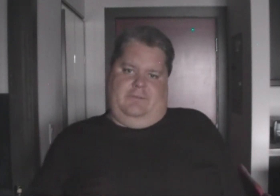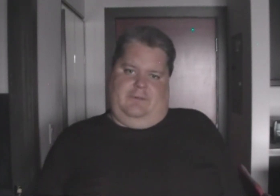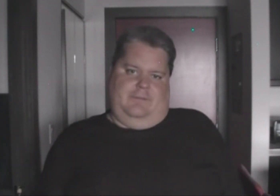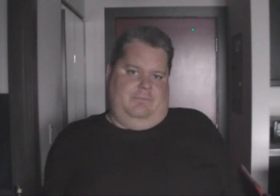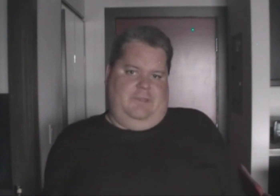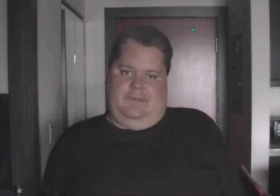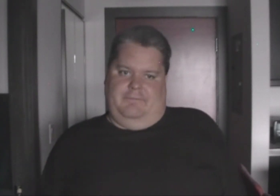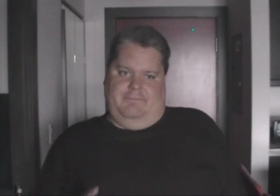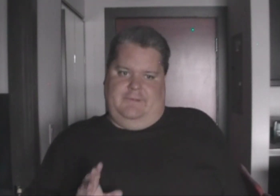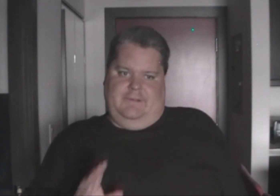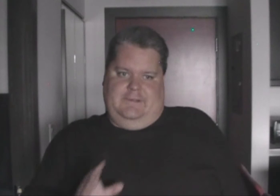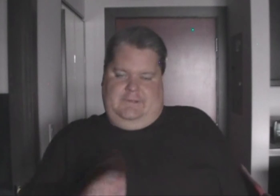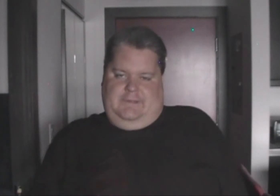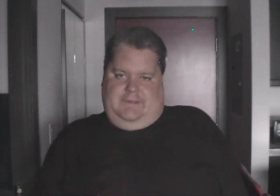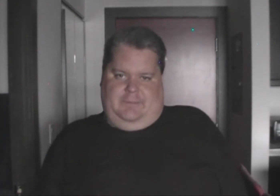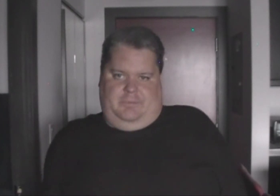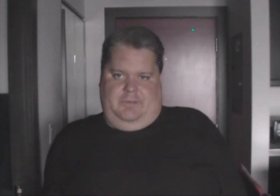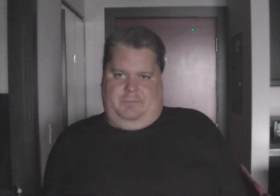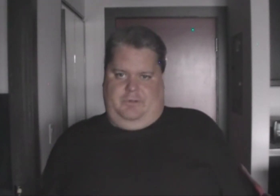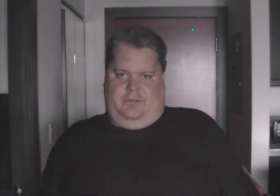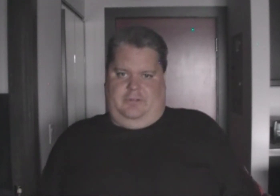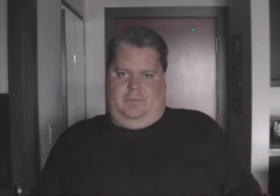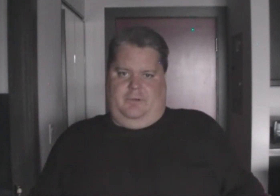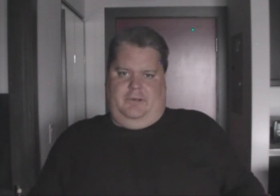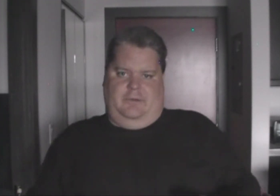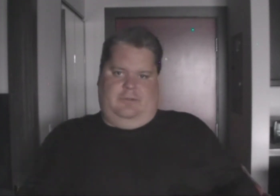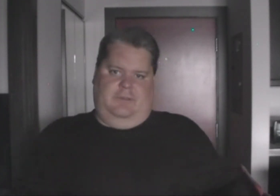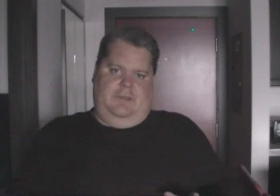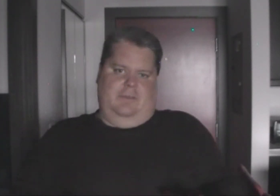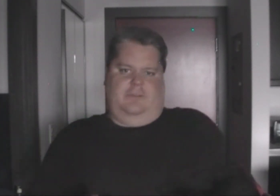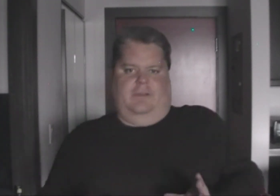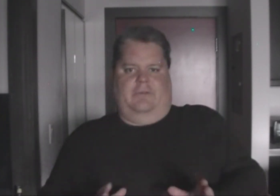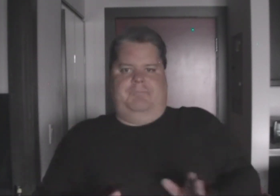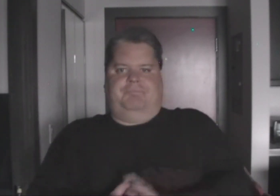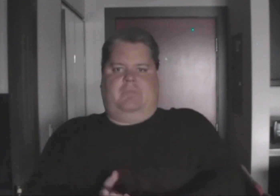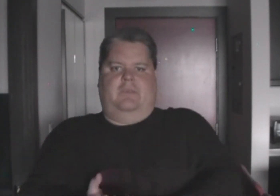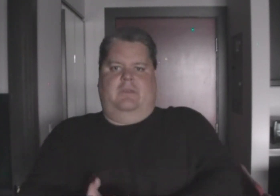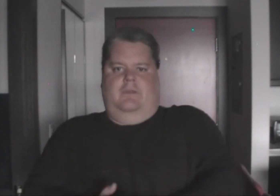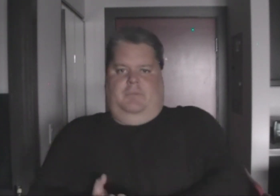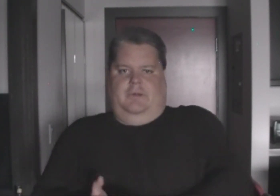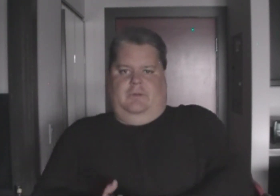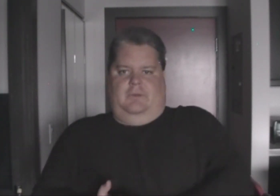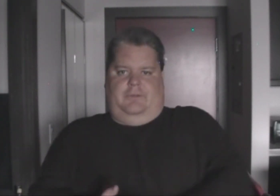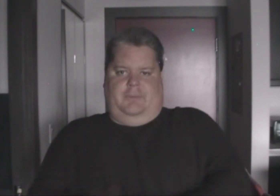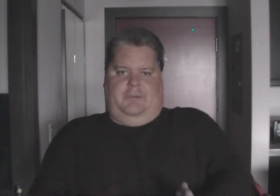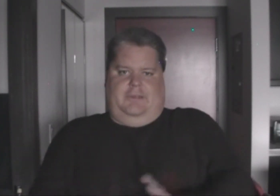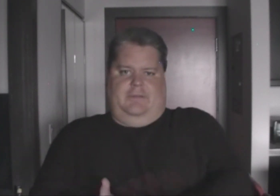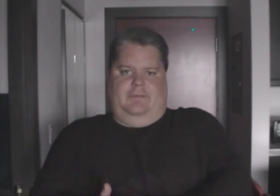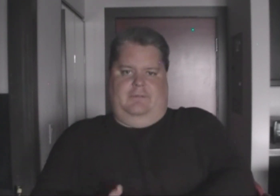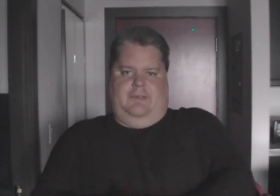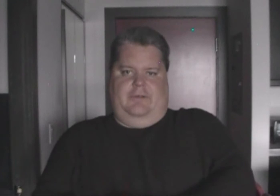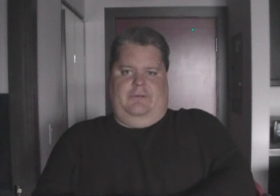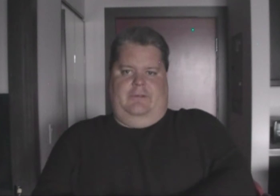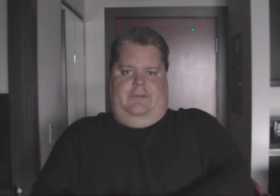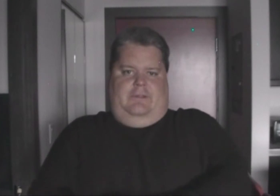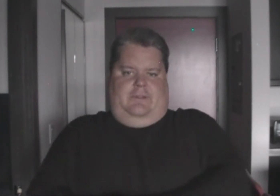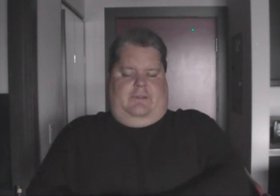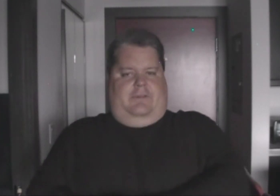it, and, man, it, it pushes Super Mario as the seller. But, I'll talk about that later. Another